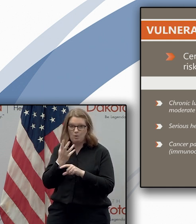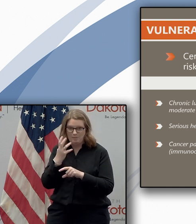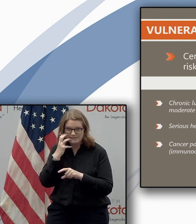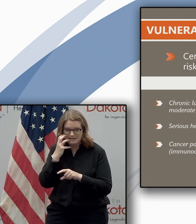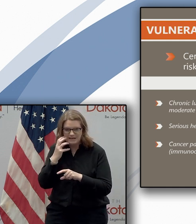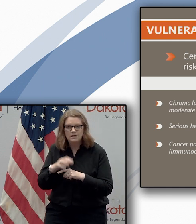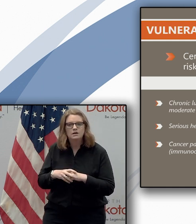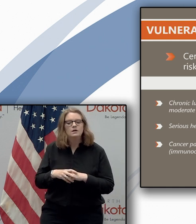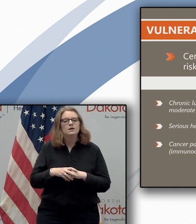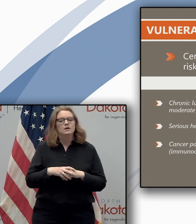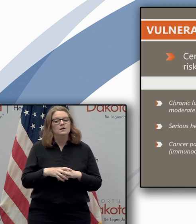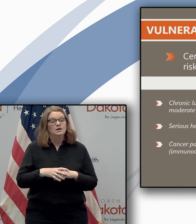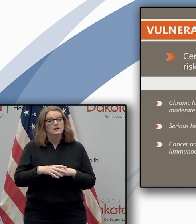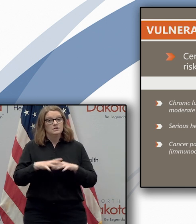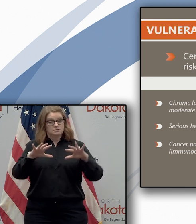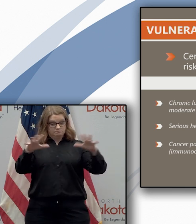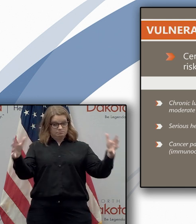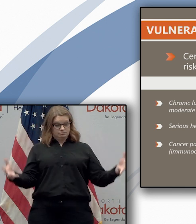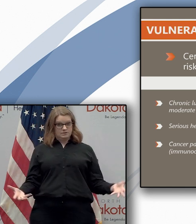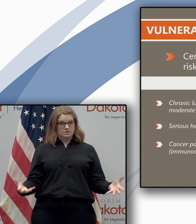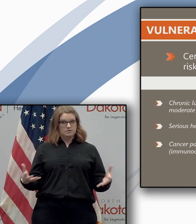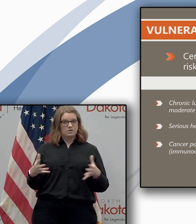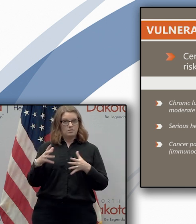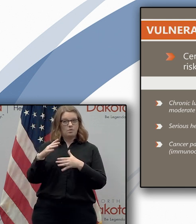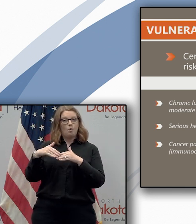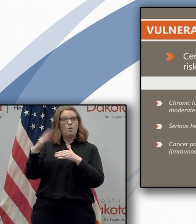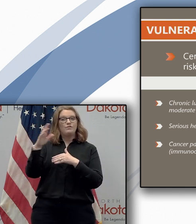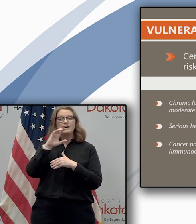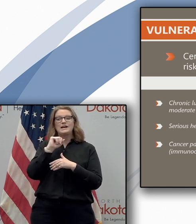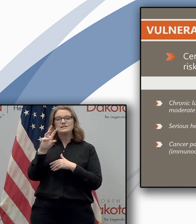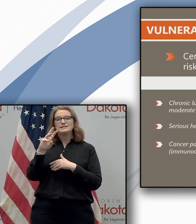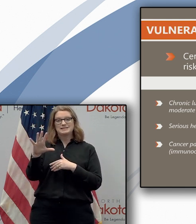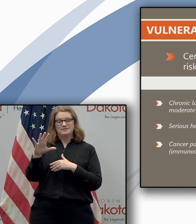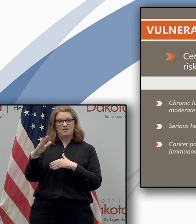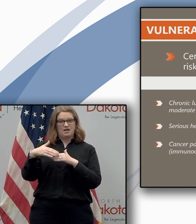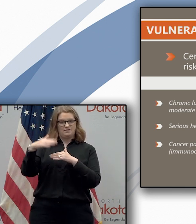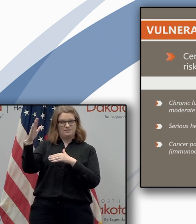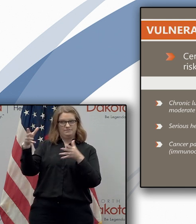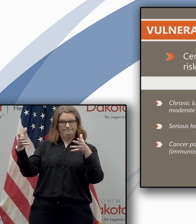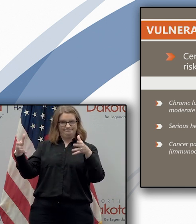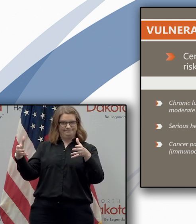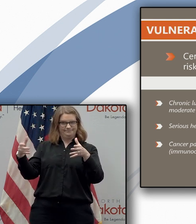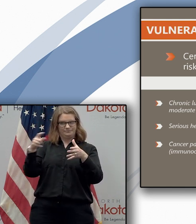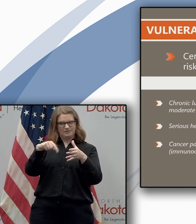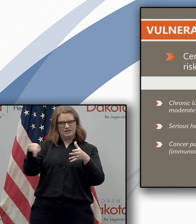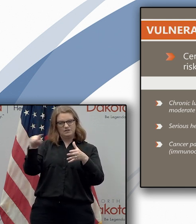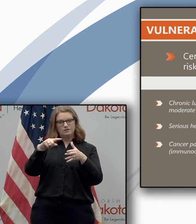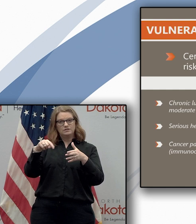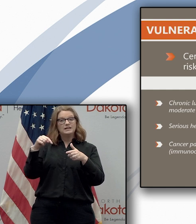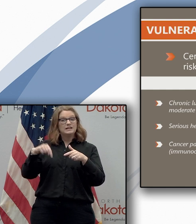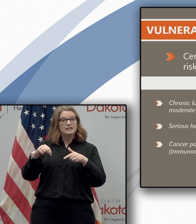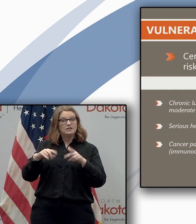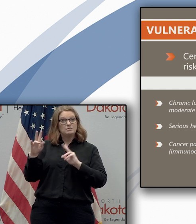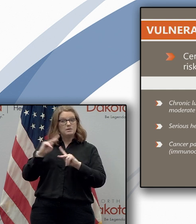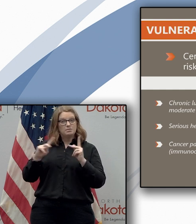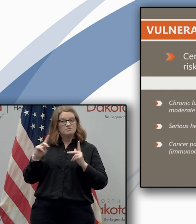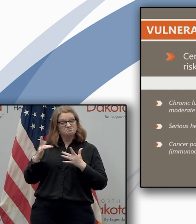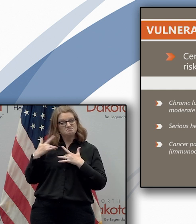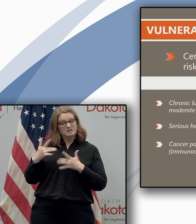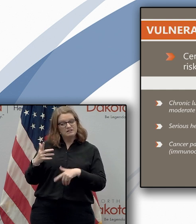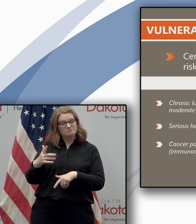the population in North Dakota over age 65 among the highest of any state because of the long lives that people live here